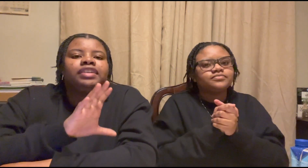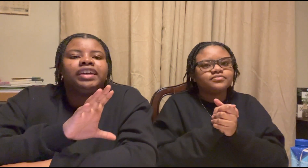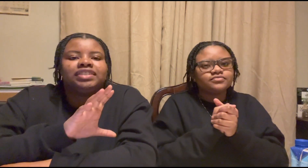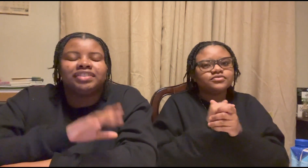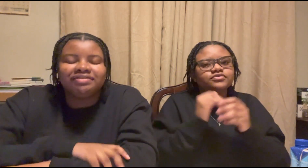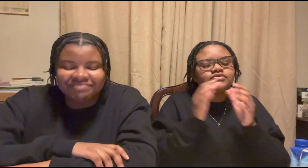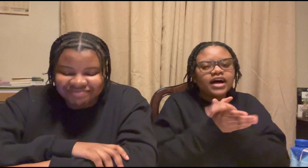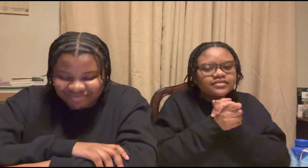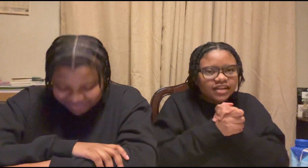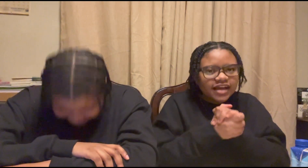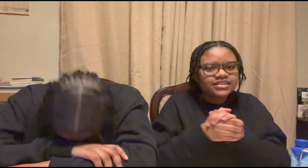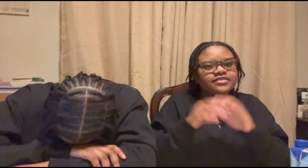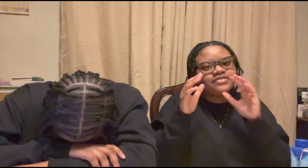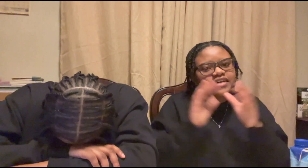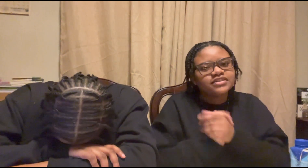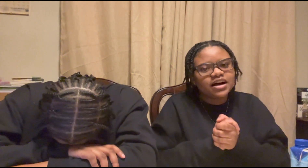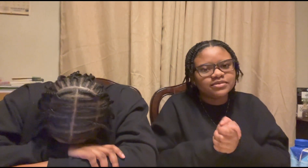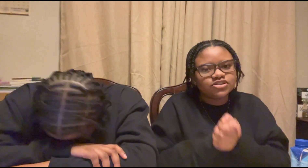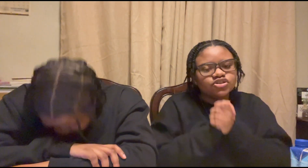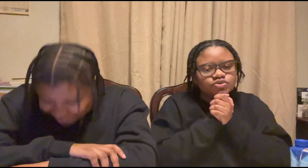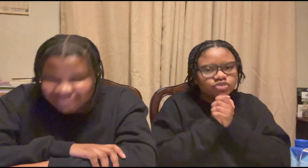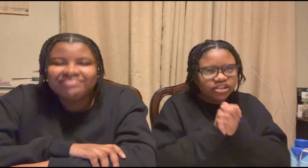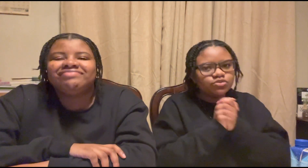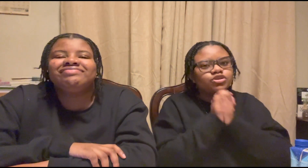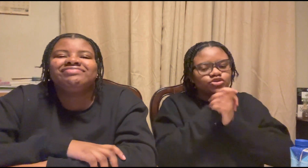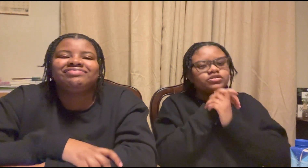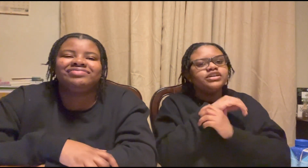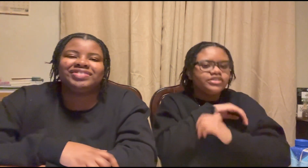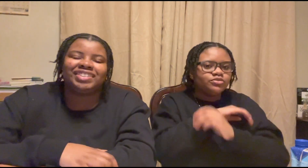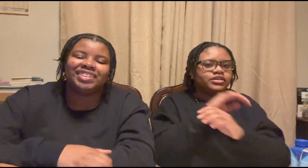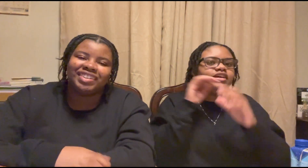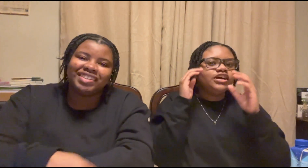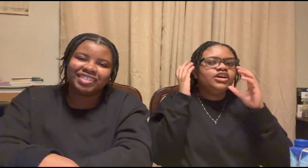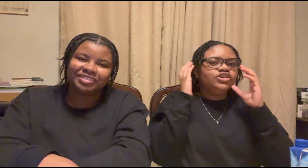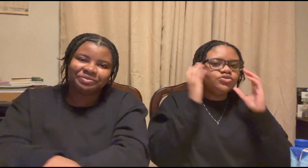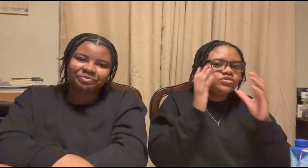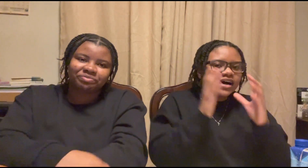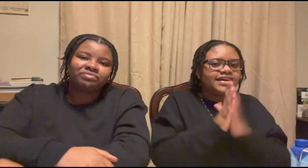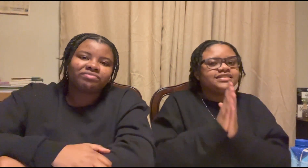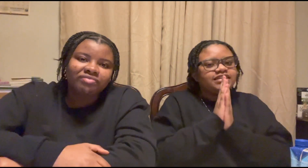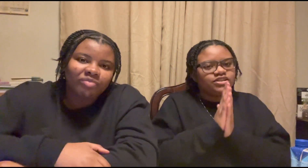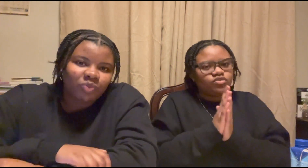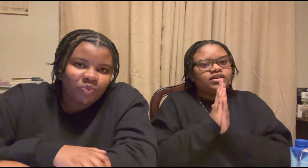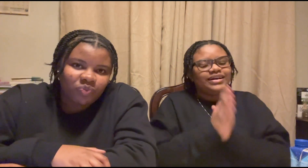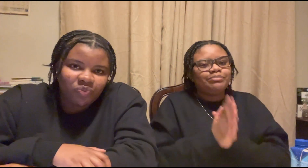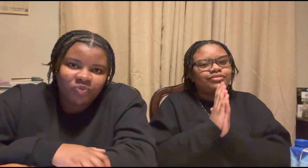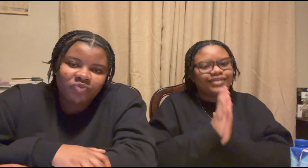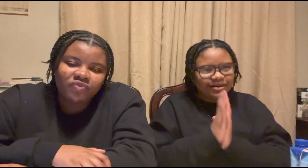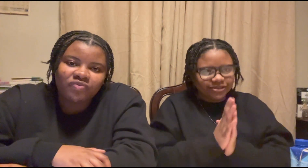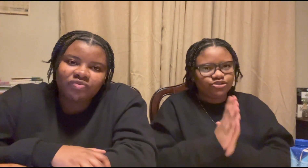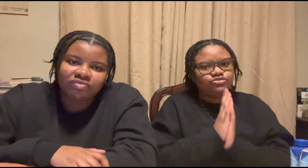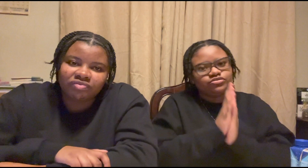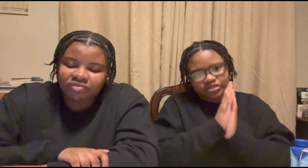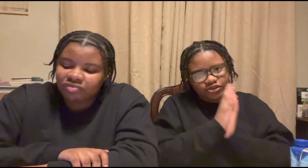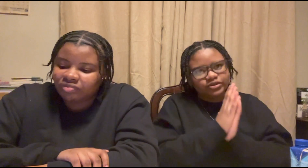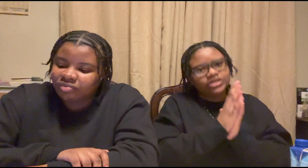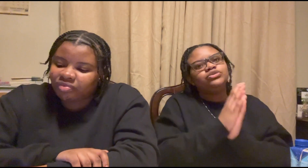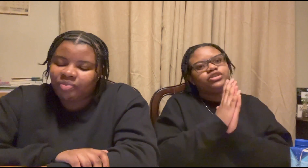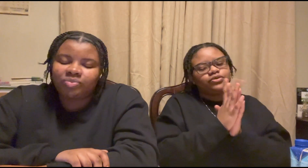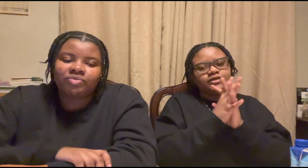likes five likes and five comments we will do another one you guys can do it i promise you you can do it you can do it